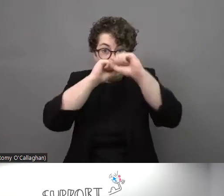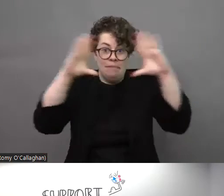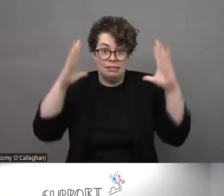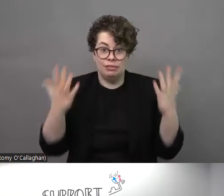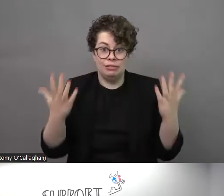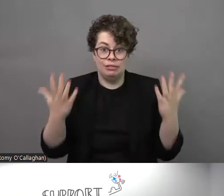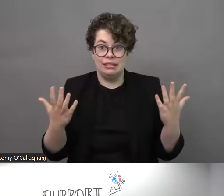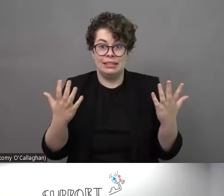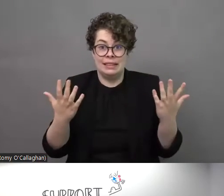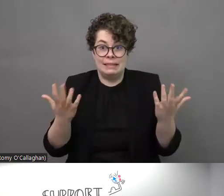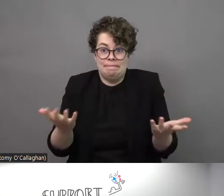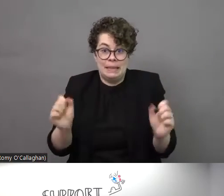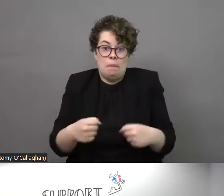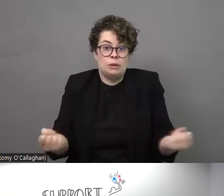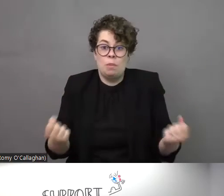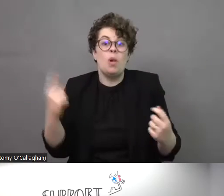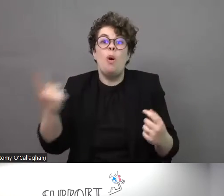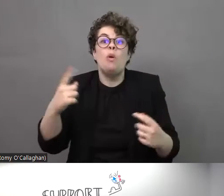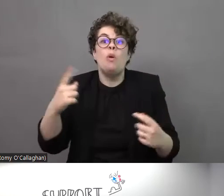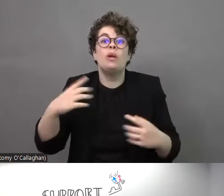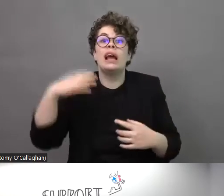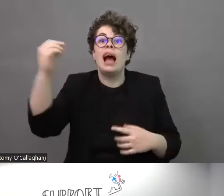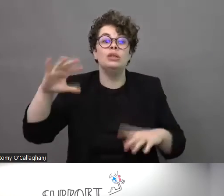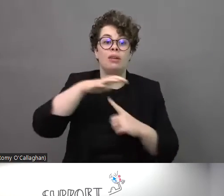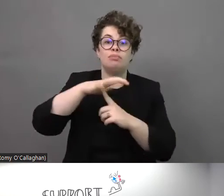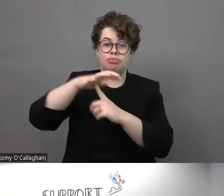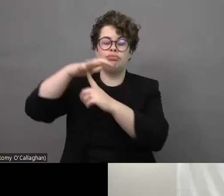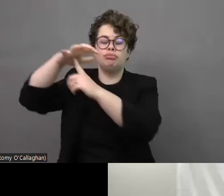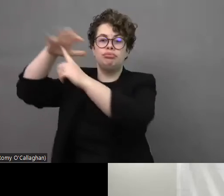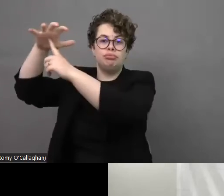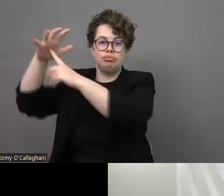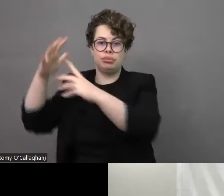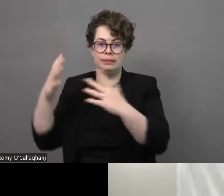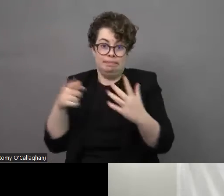thank you Valerie would you like to come in yeah